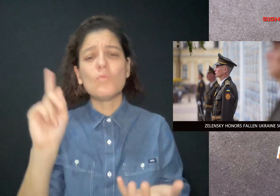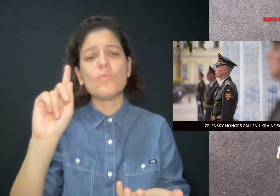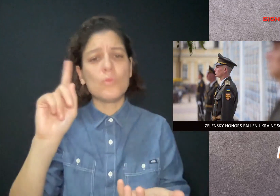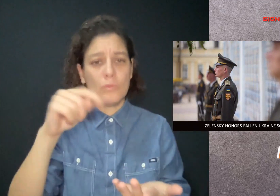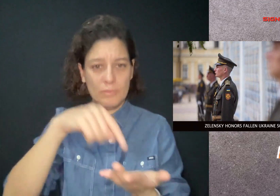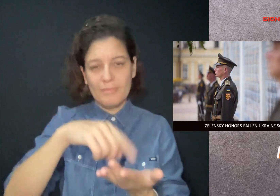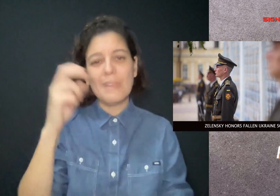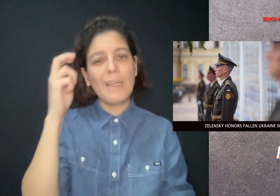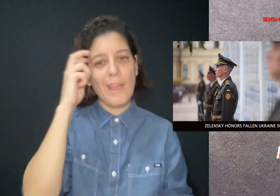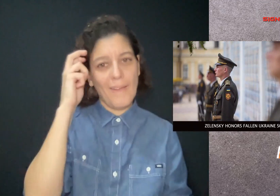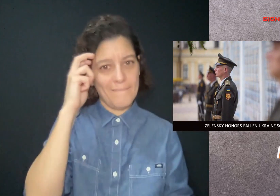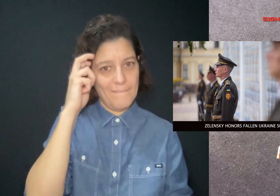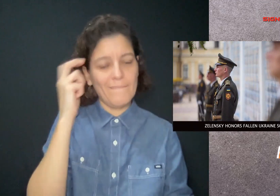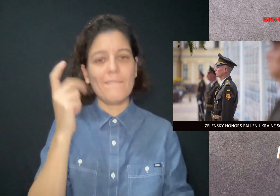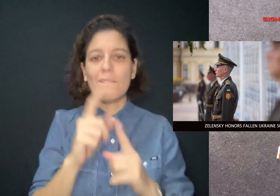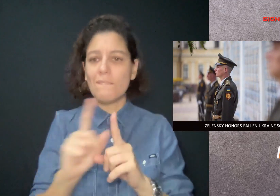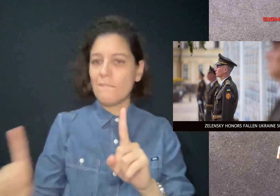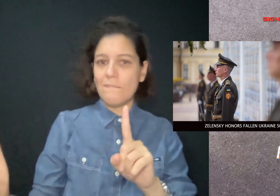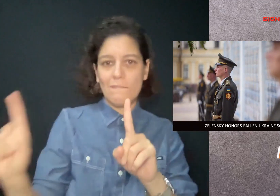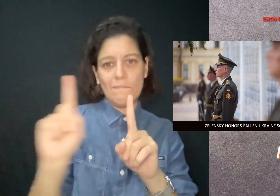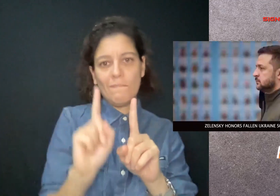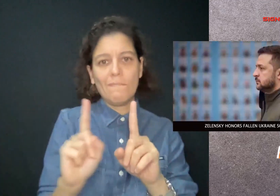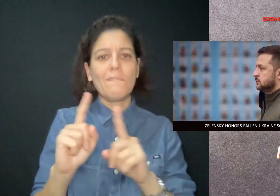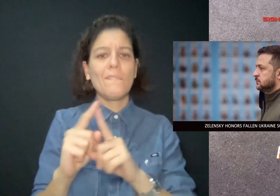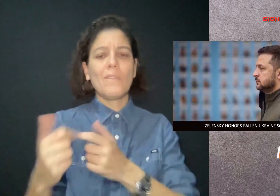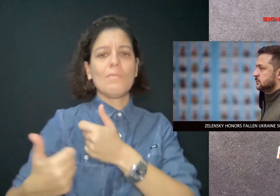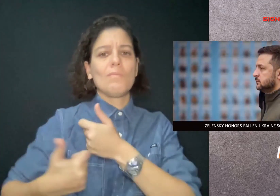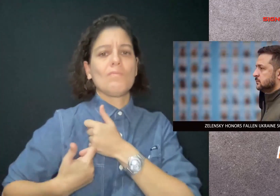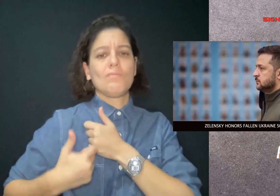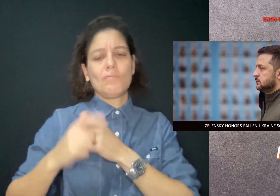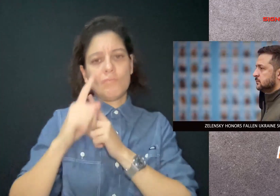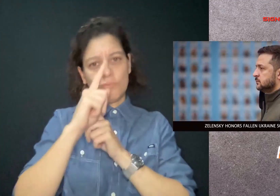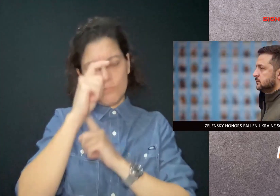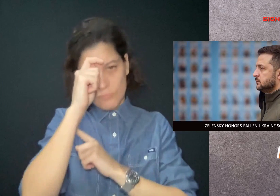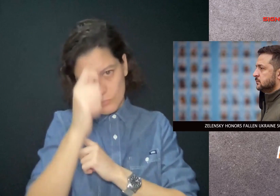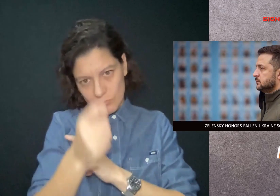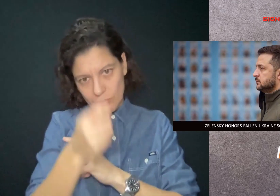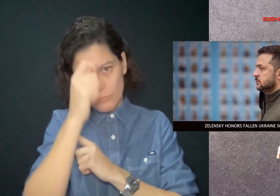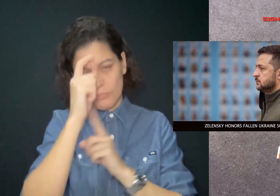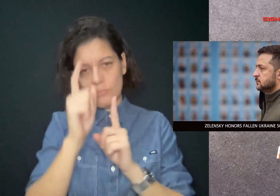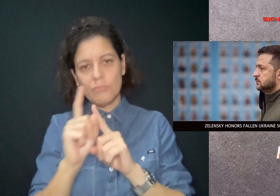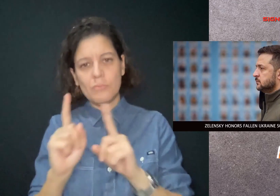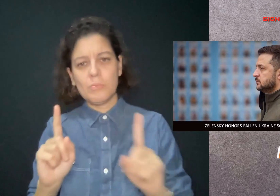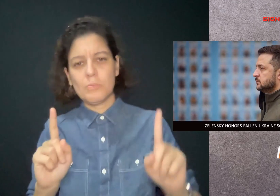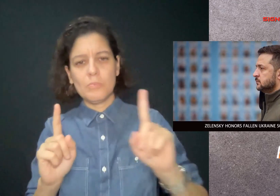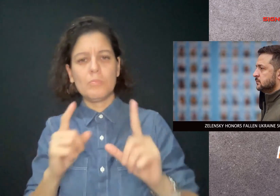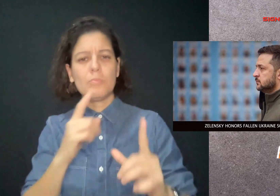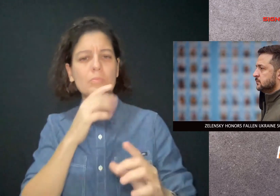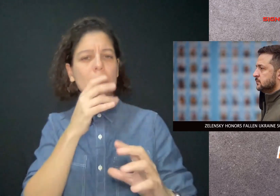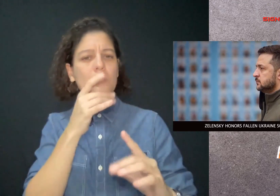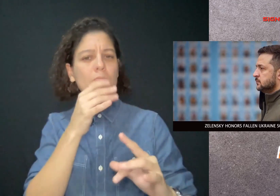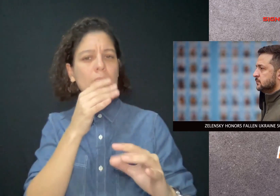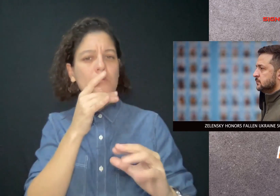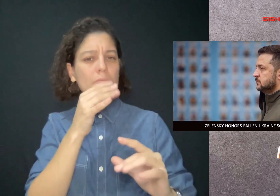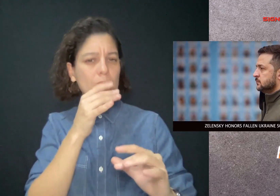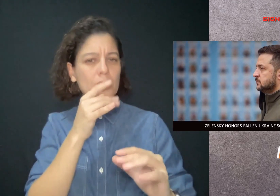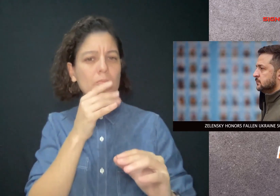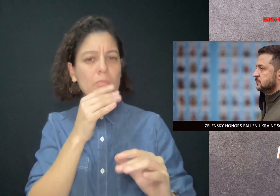The ceremony took place in Kyiv in the presence of an honor guard and the sound of a surma